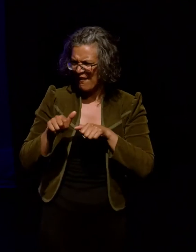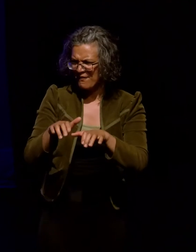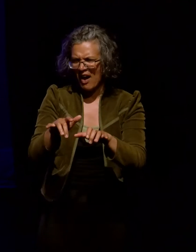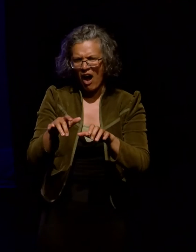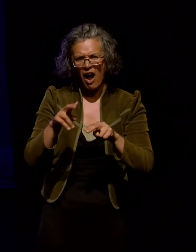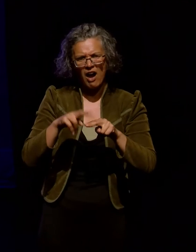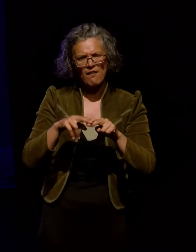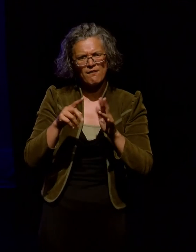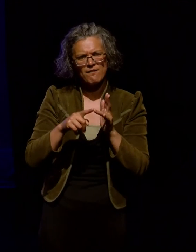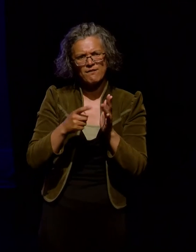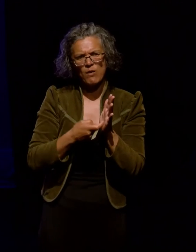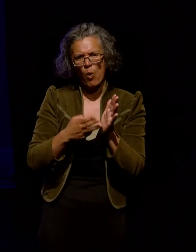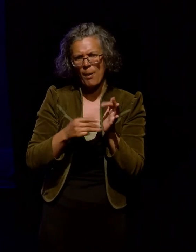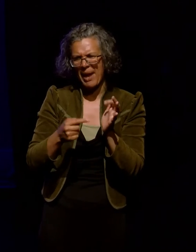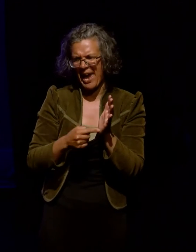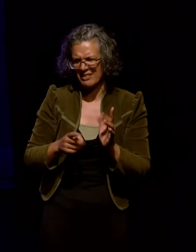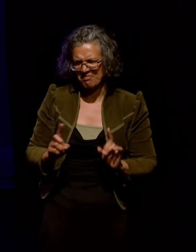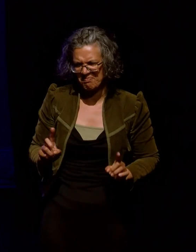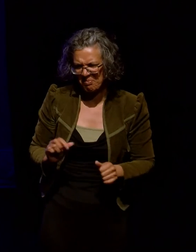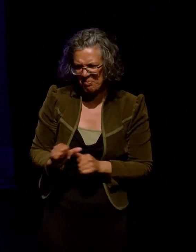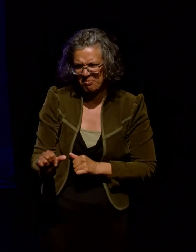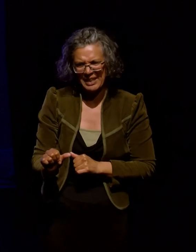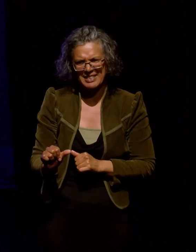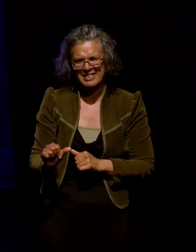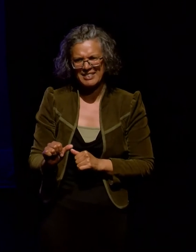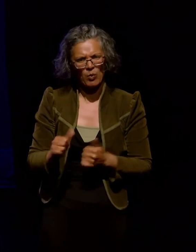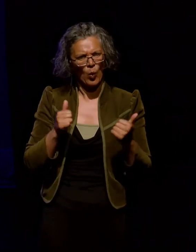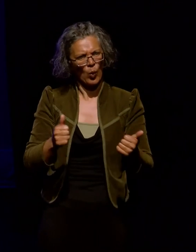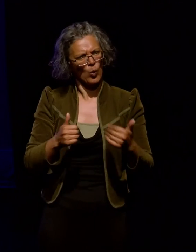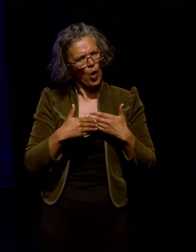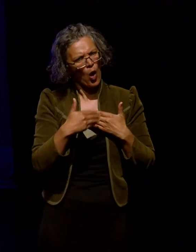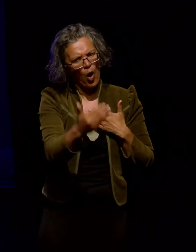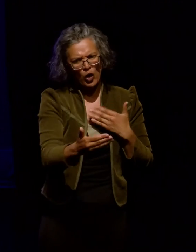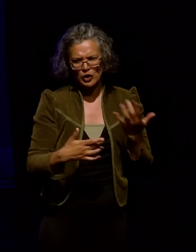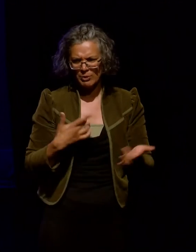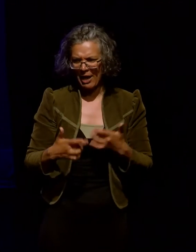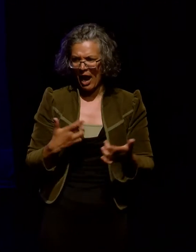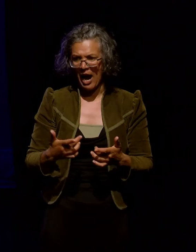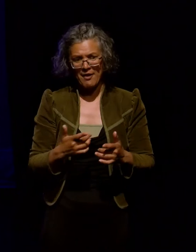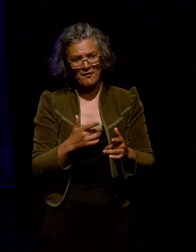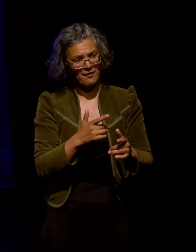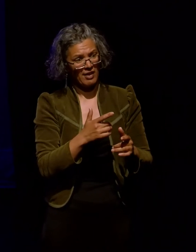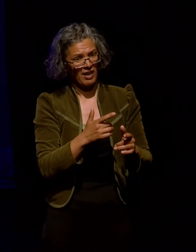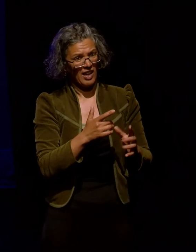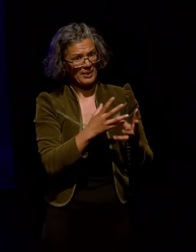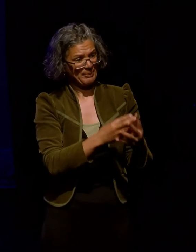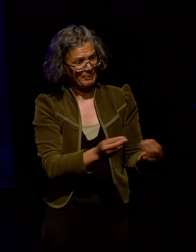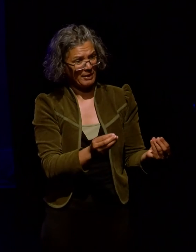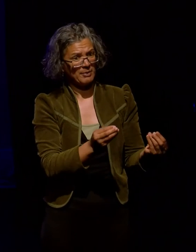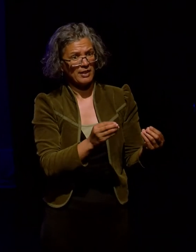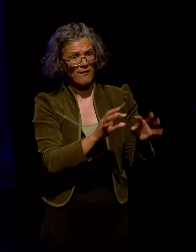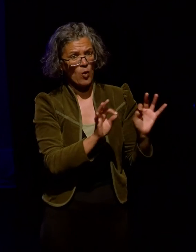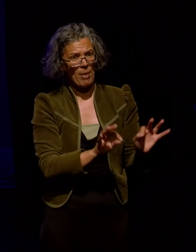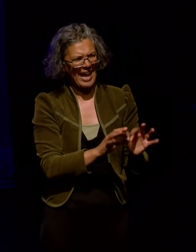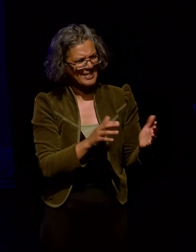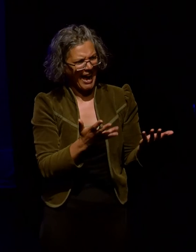to be the most versatile with the most longevity? How can we manage and update obsolete file formats and how can we best